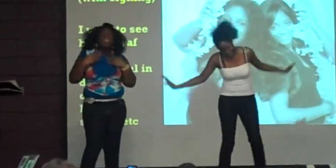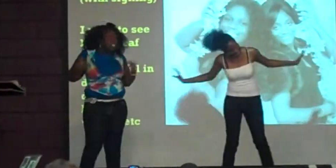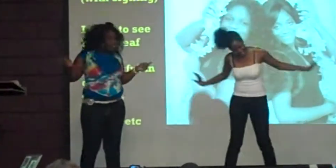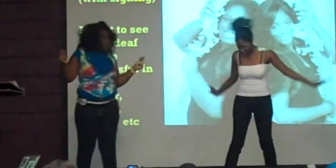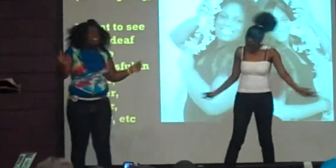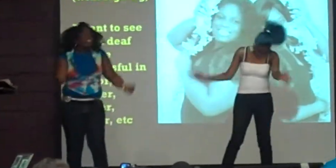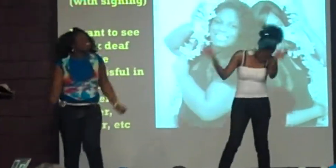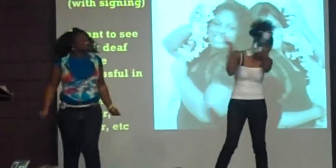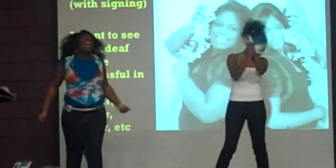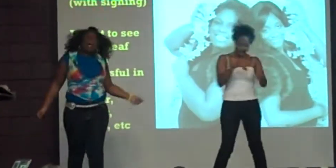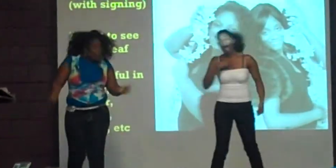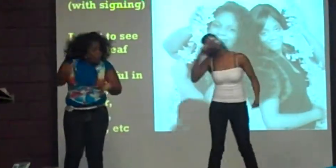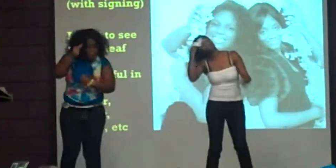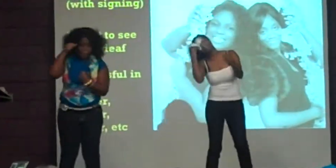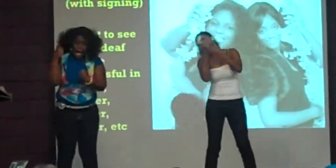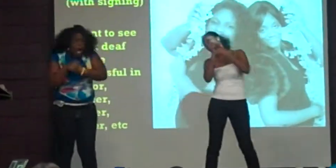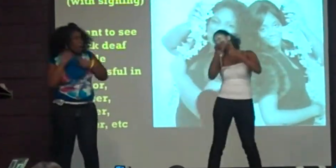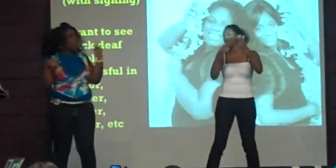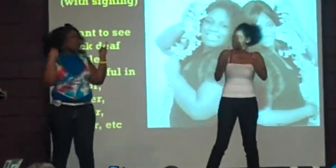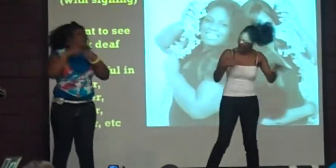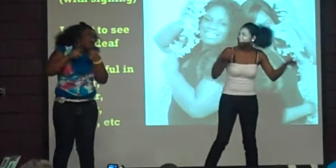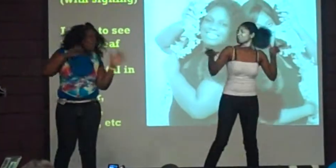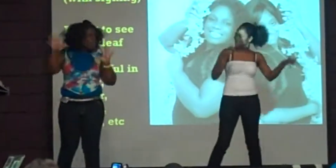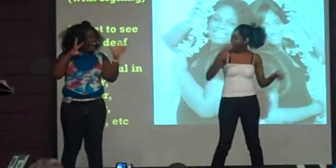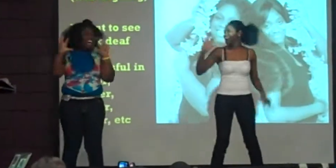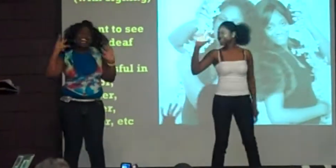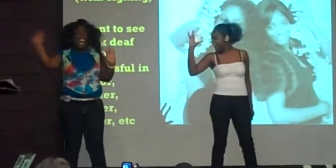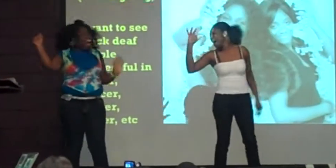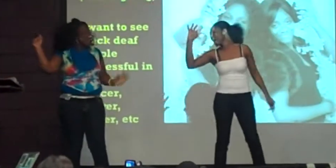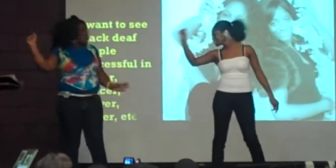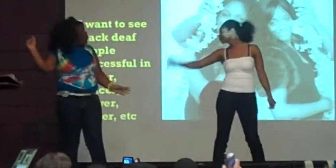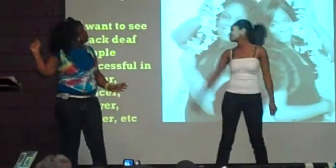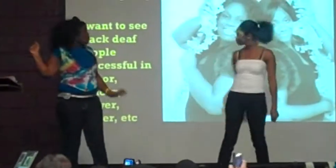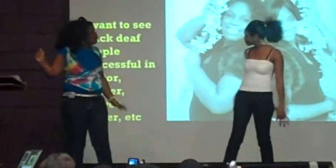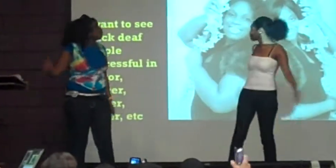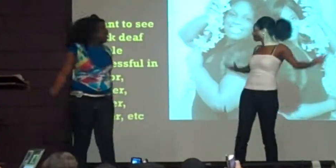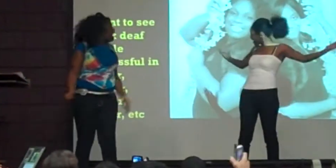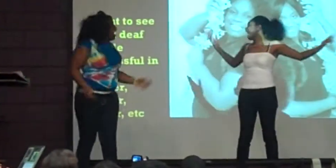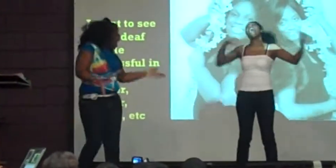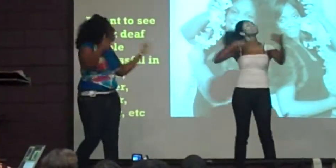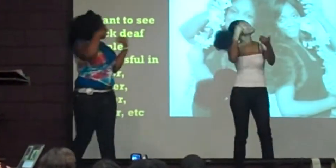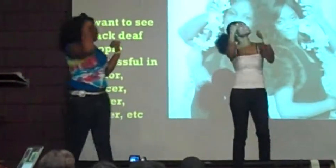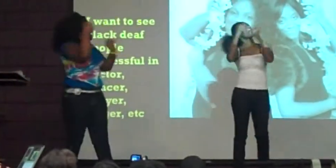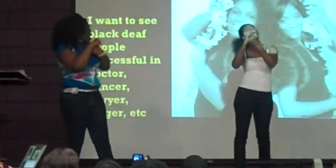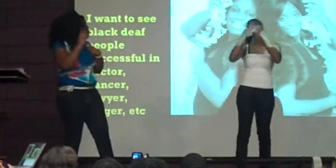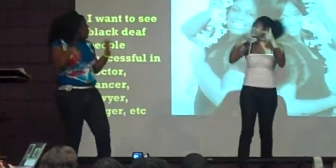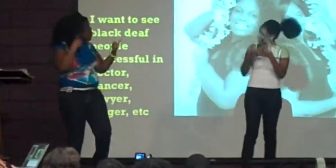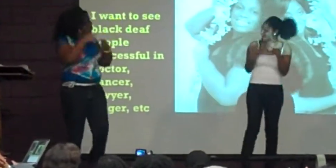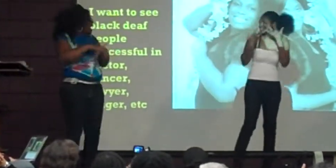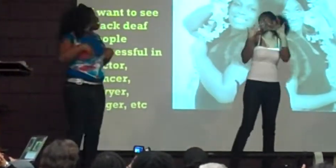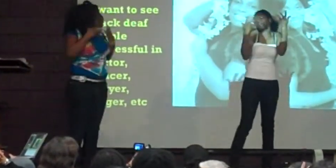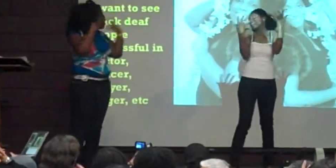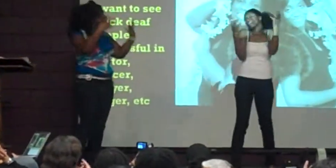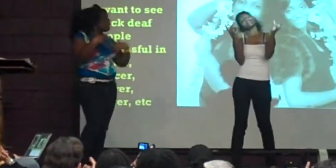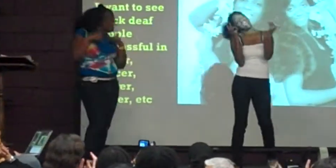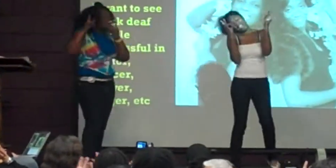I remember when I walked out I remember when I said I